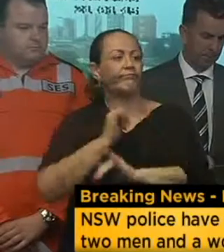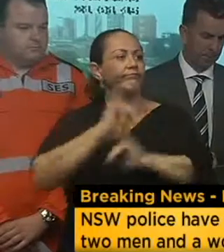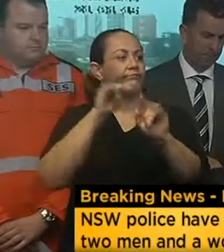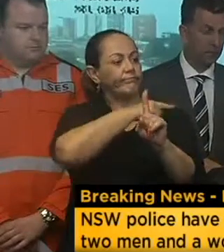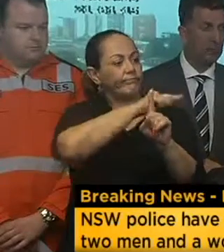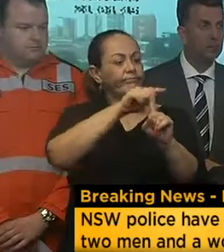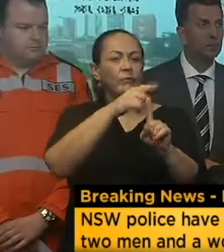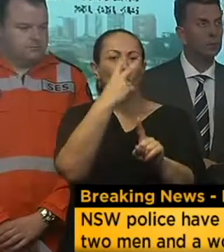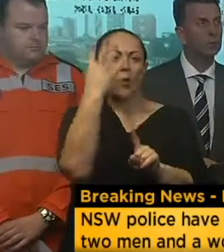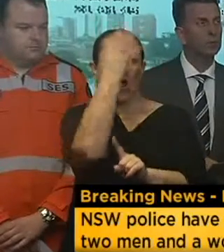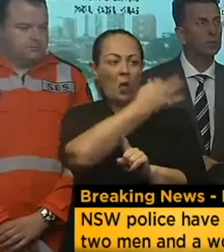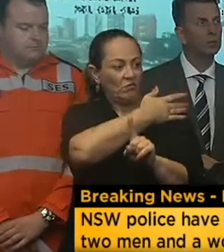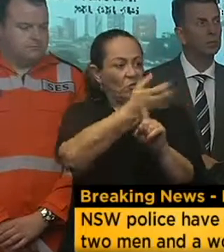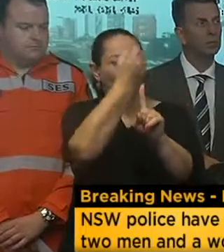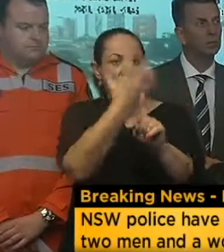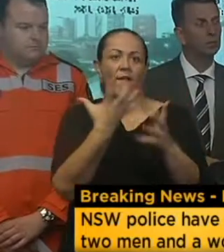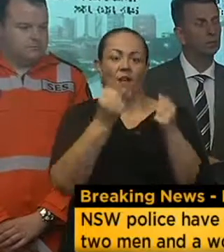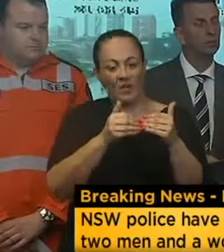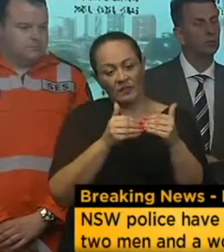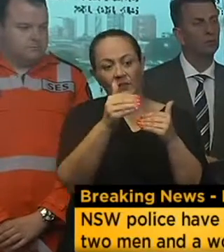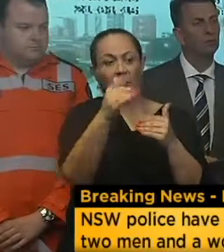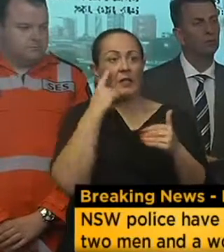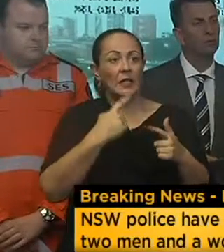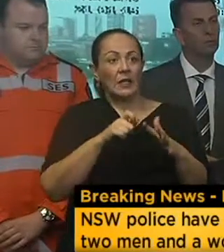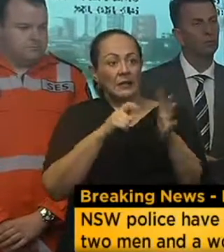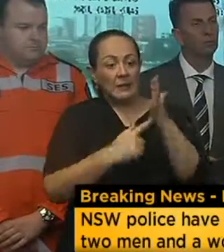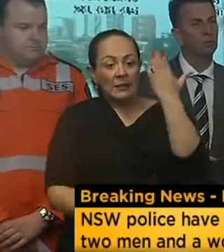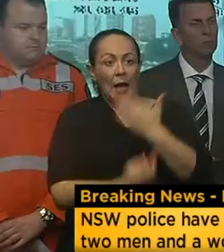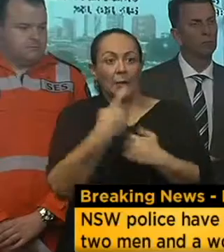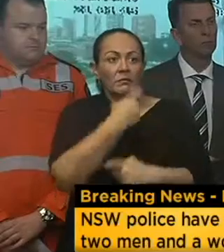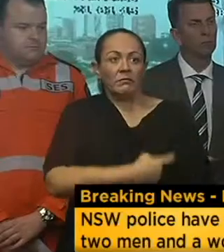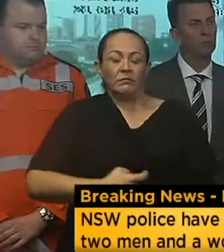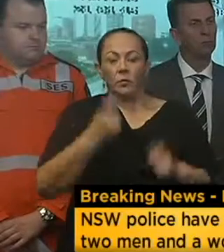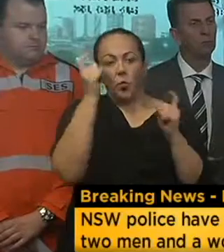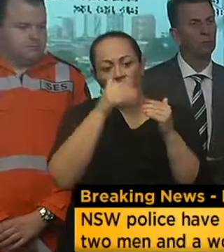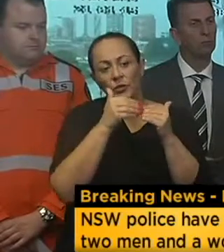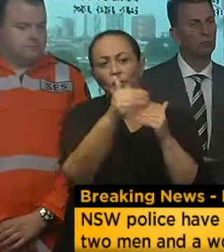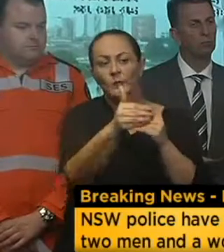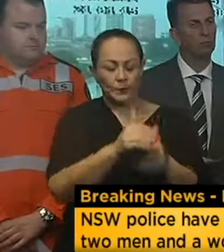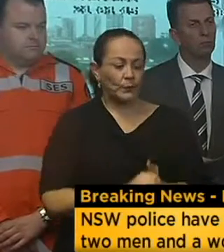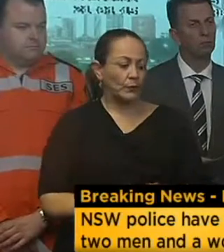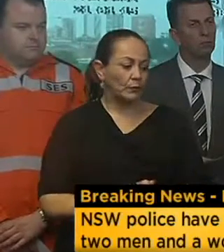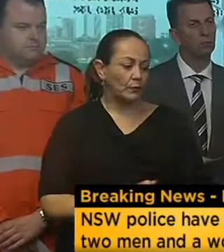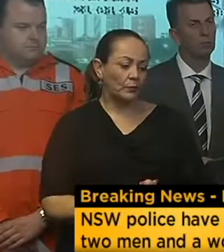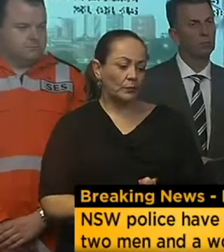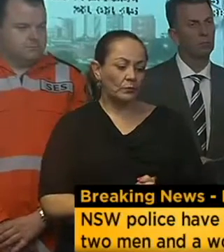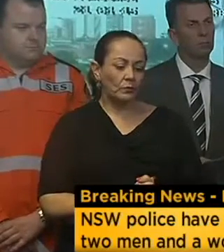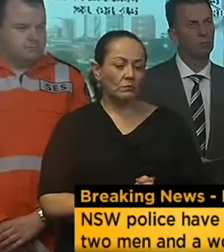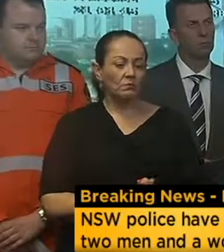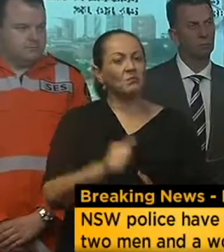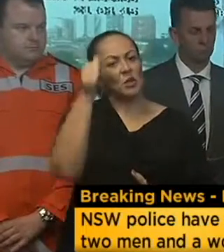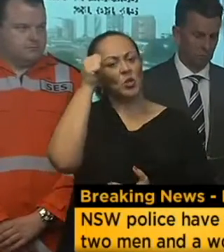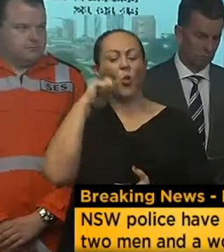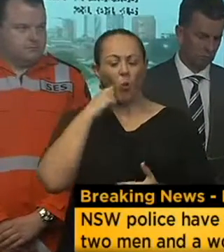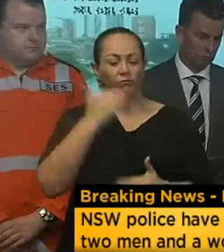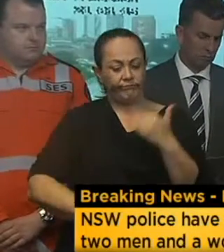over the last 24 hours and certainly the anxiety that we expect. This is an incident that we will get through like we